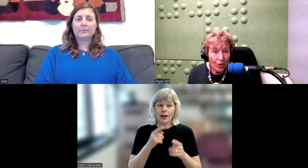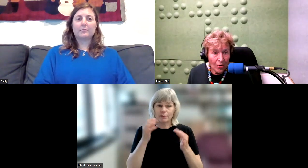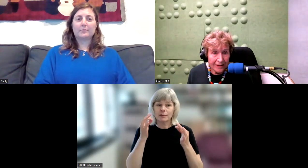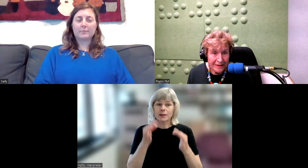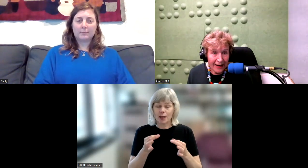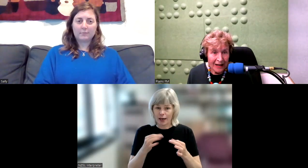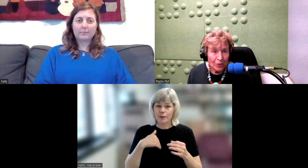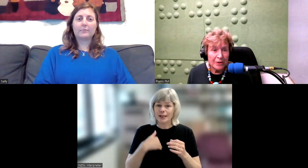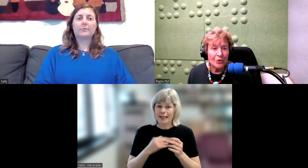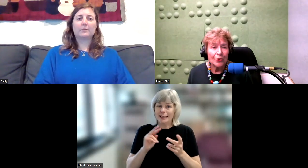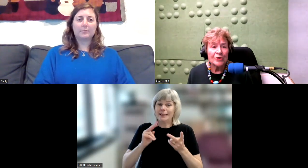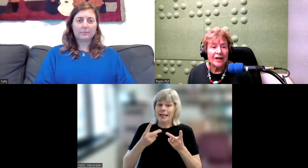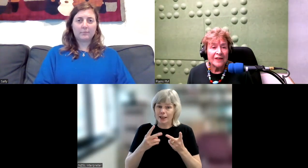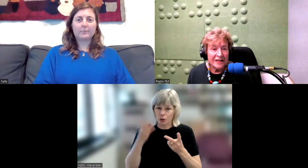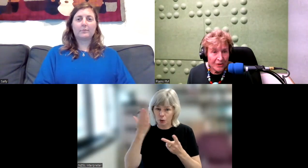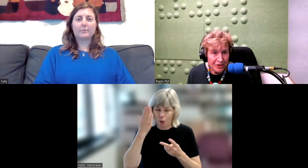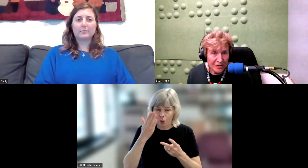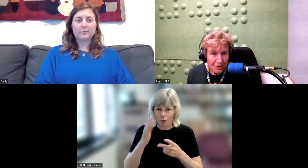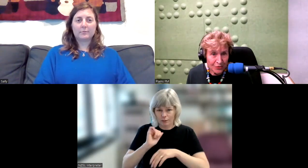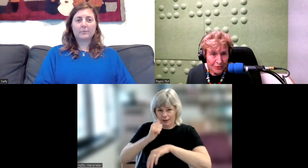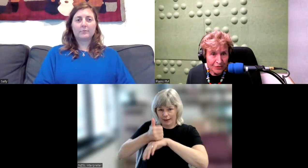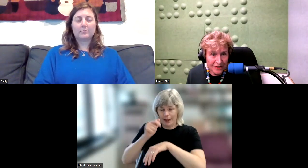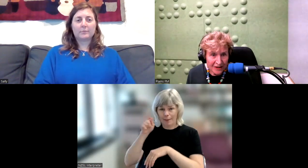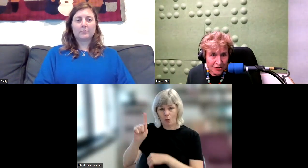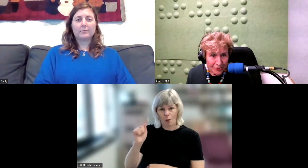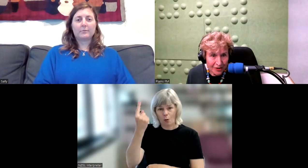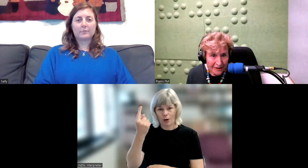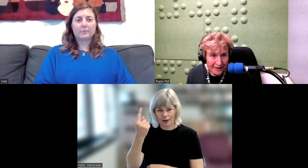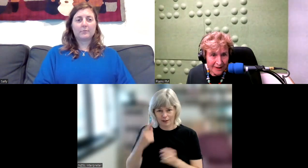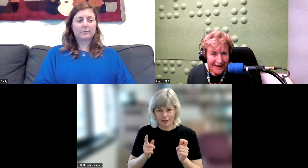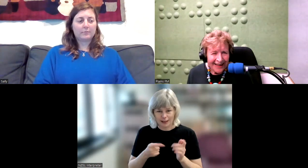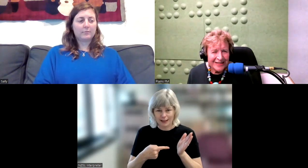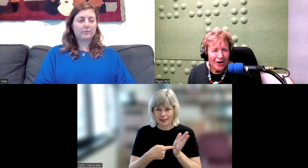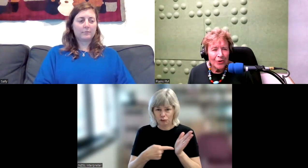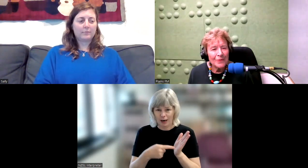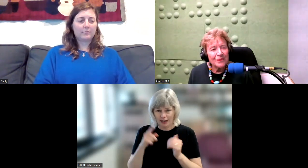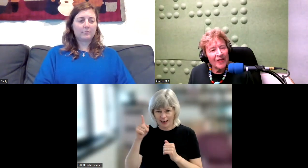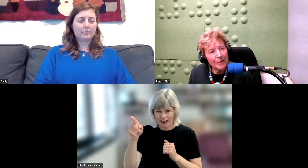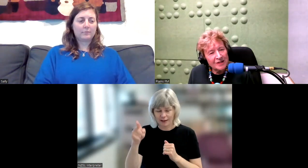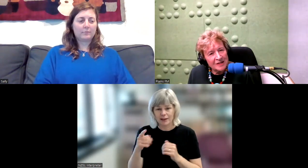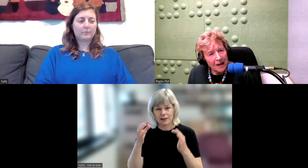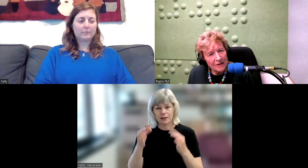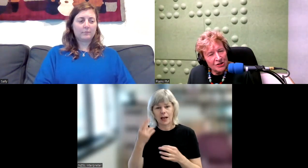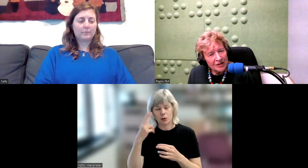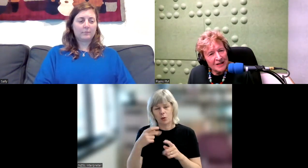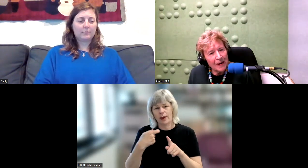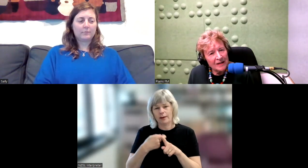Auckland, and it would be called the Kelston School for Deaf Children. So that was established in about